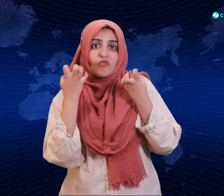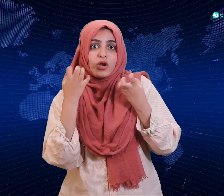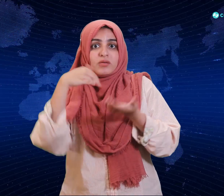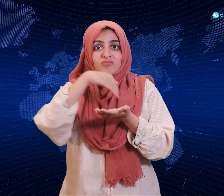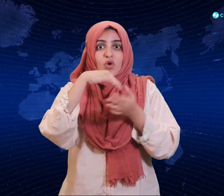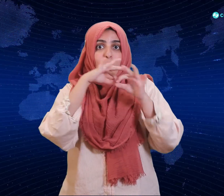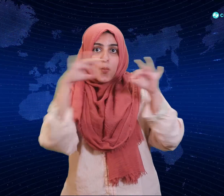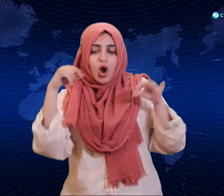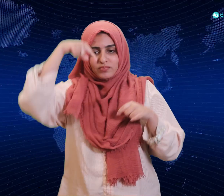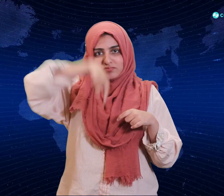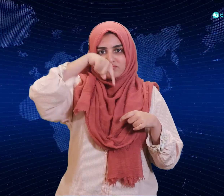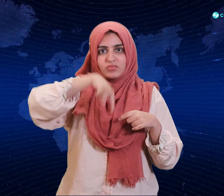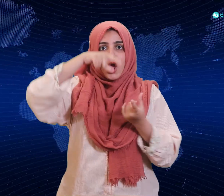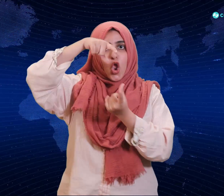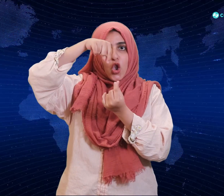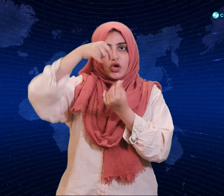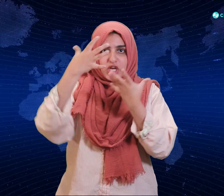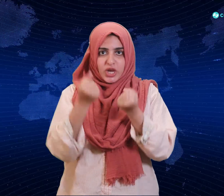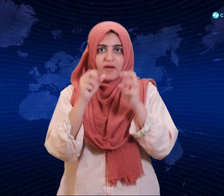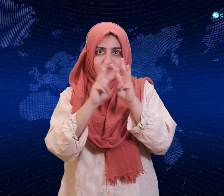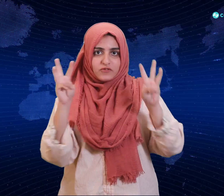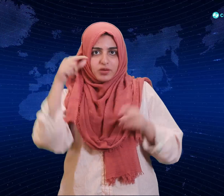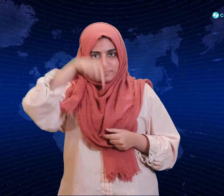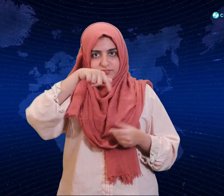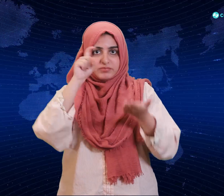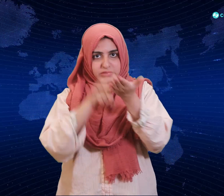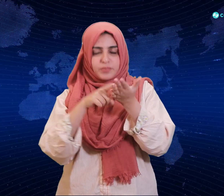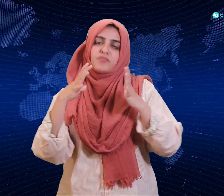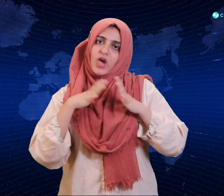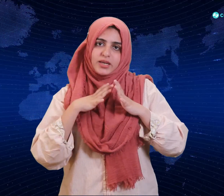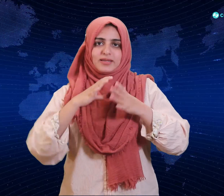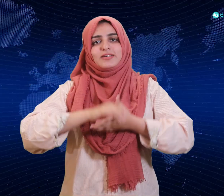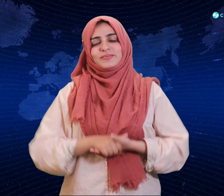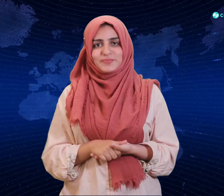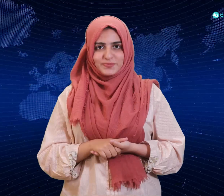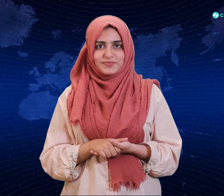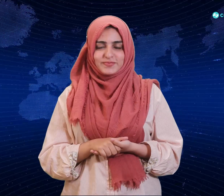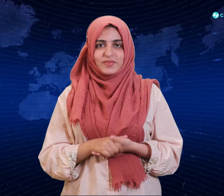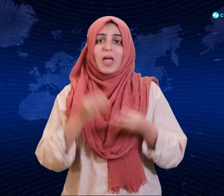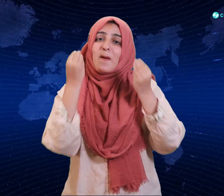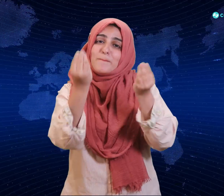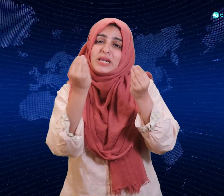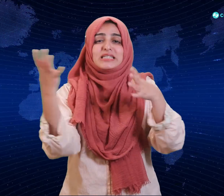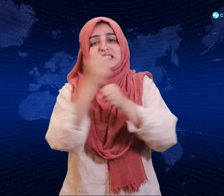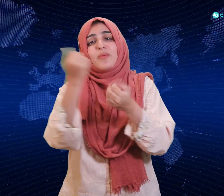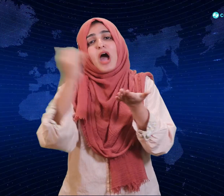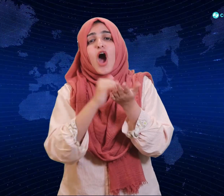address and Google map location in the description please come and help us reach